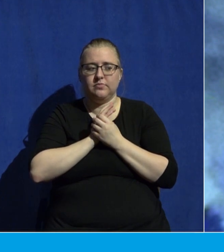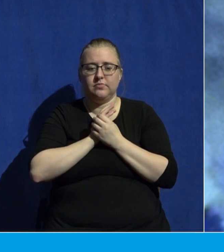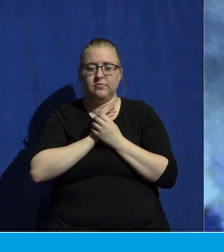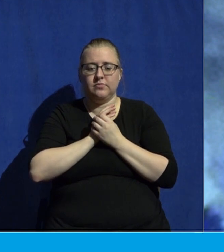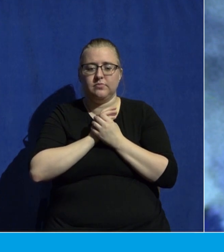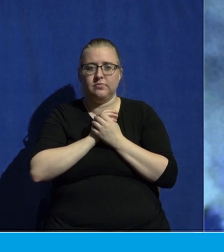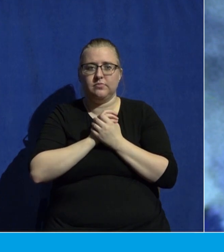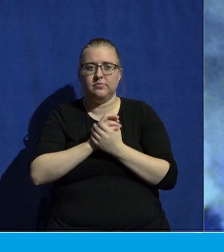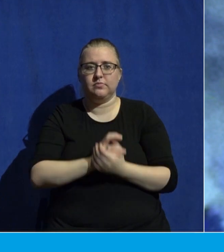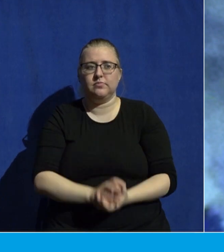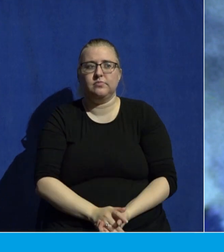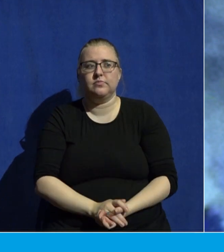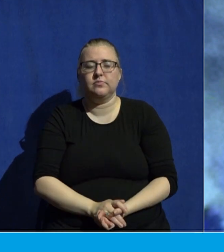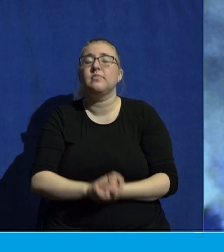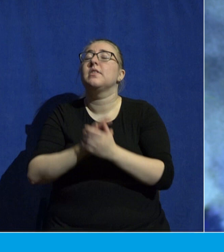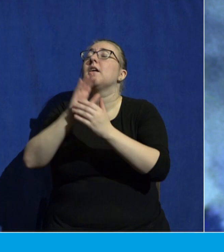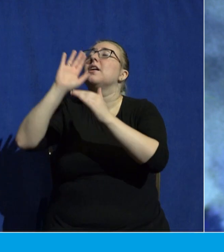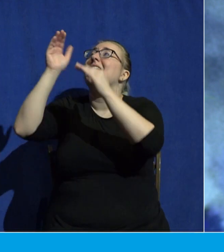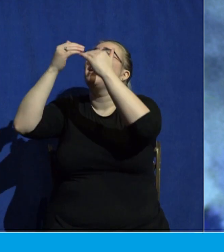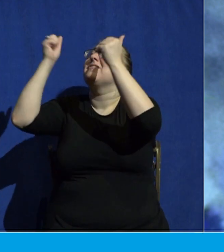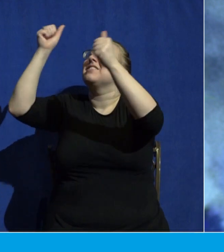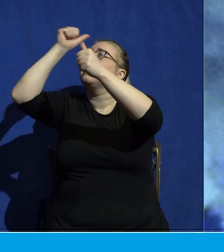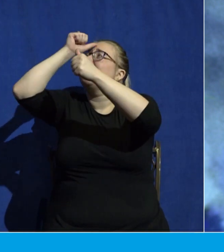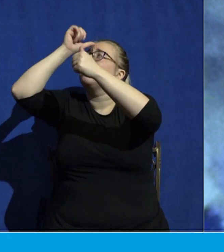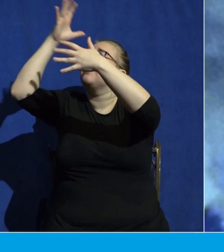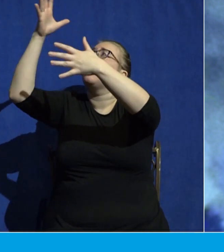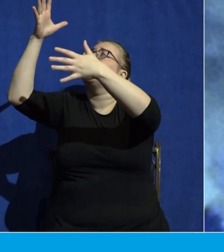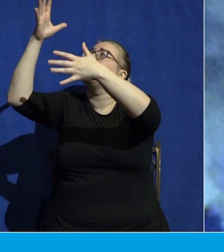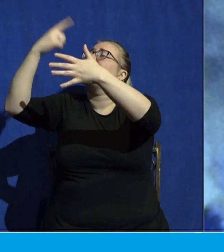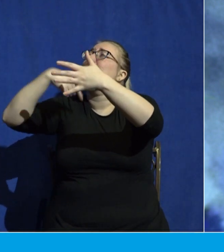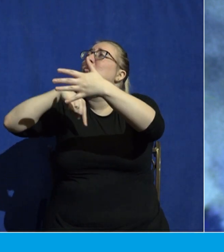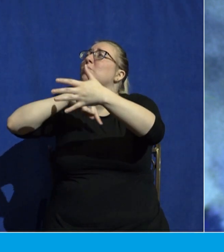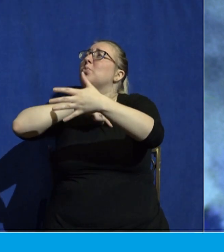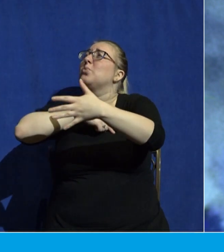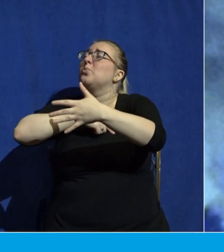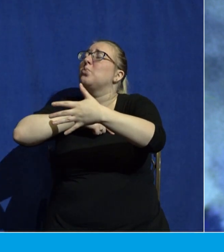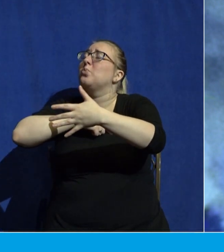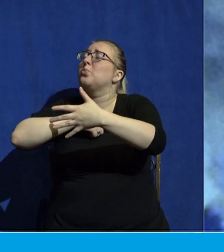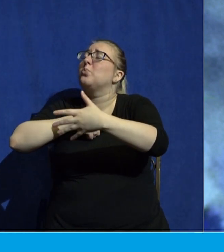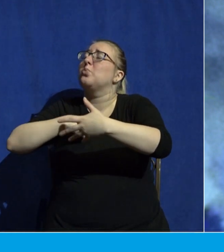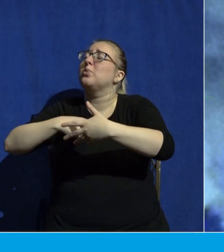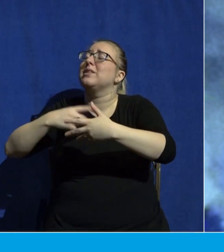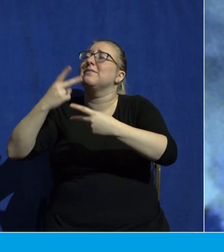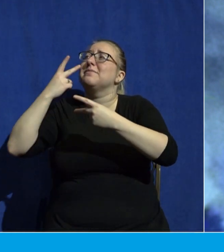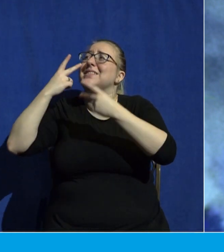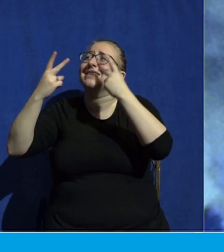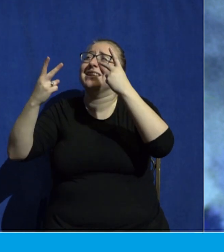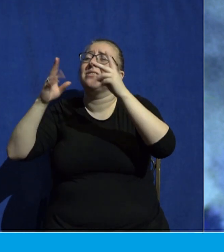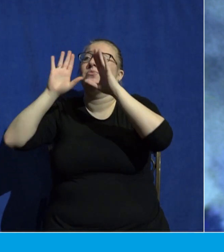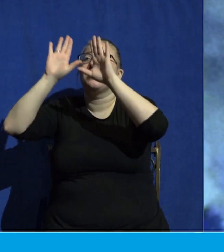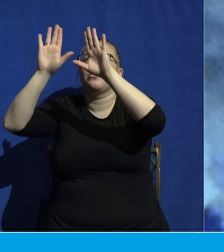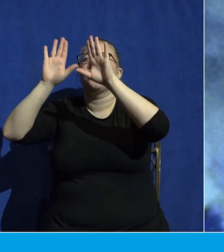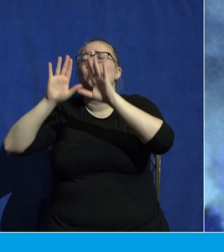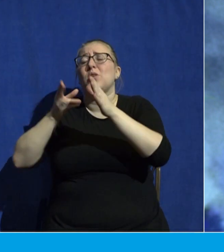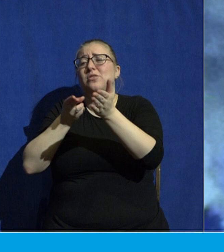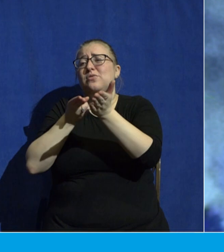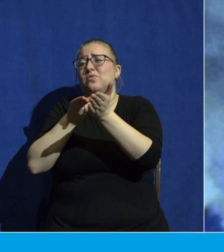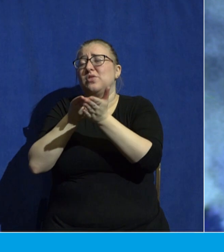heavenly father we have seen wonderful truths from a very familiar